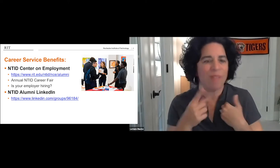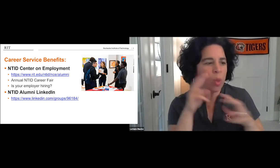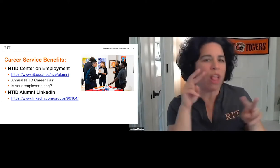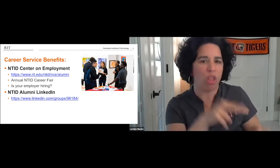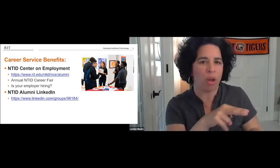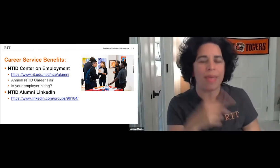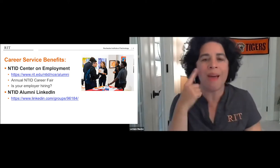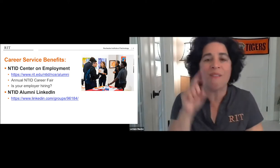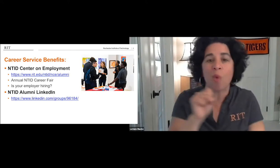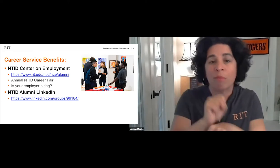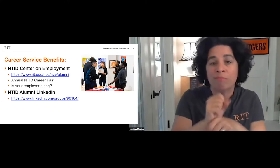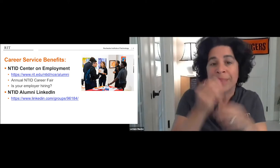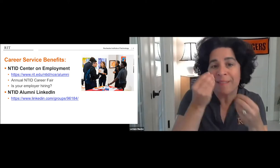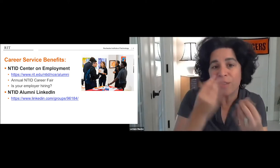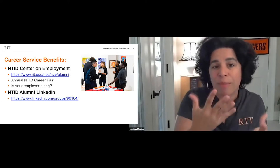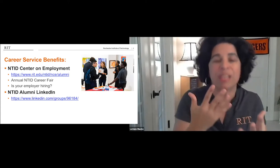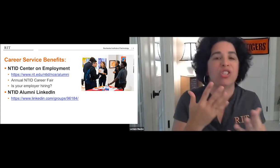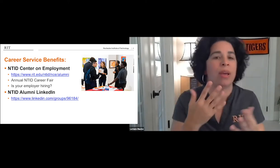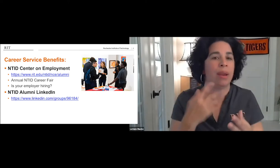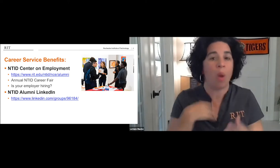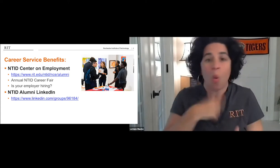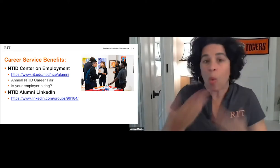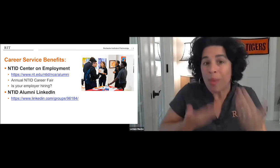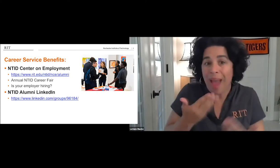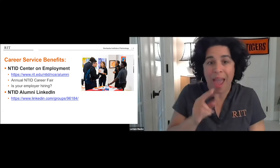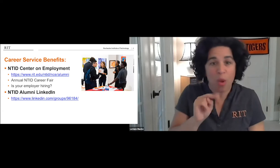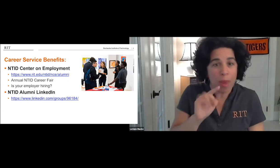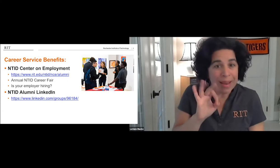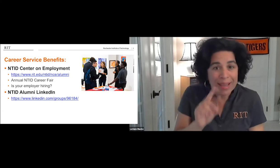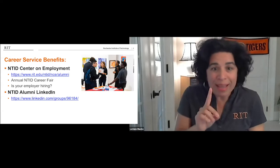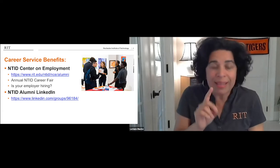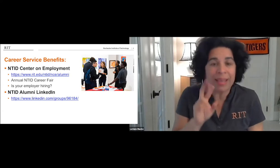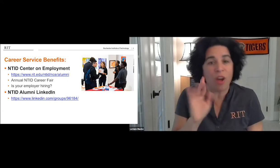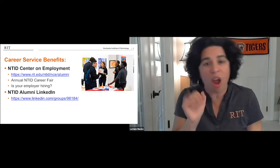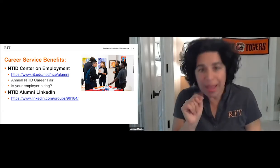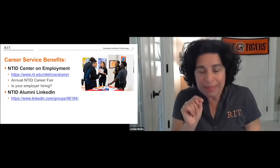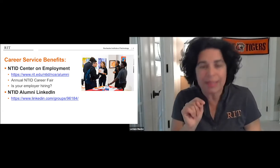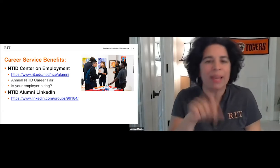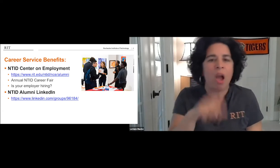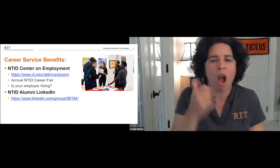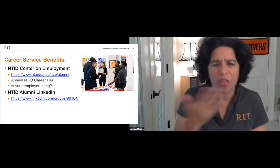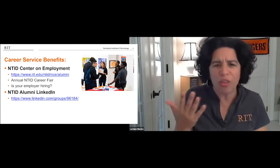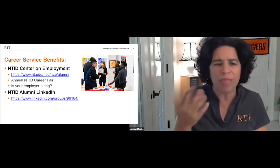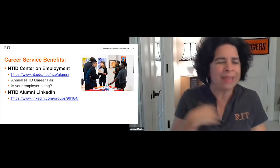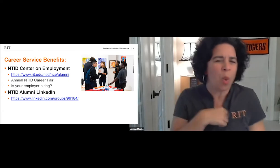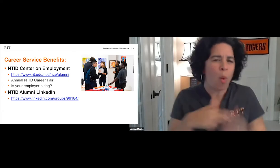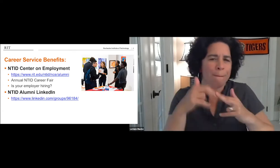LinkedIn group that you can take a look at. We post different job information there. We welcome RIT